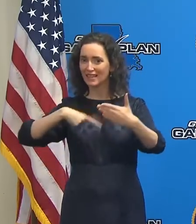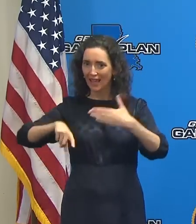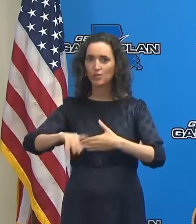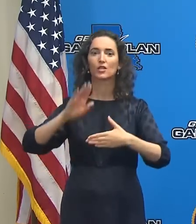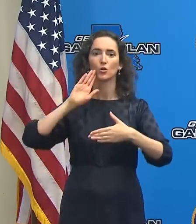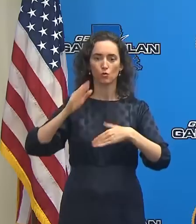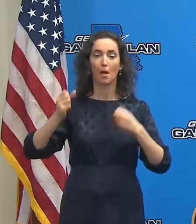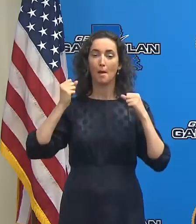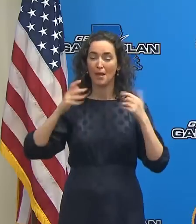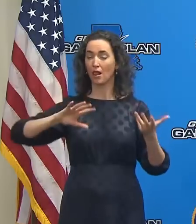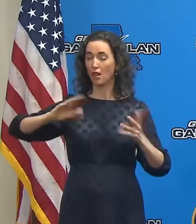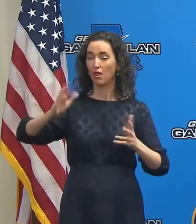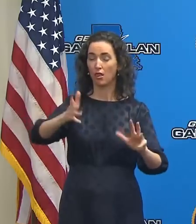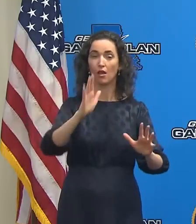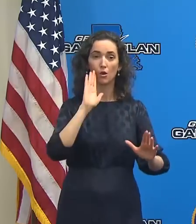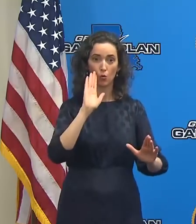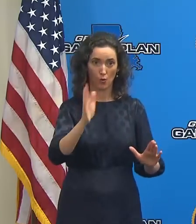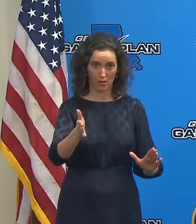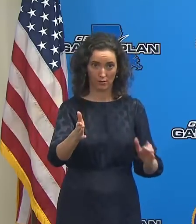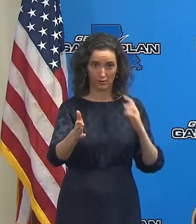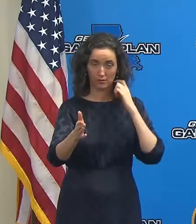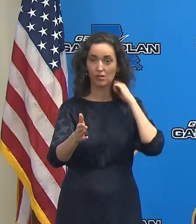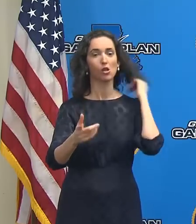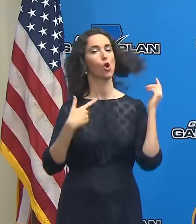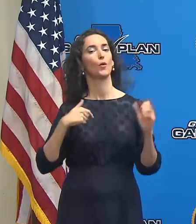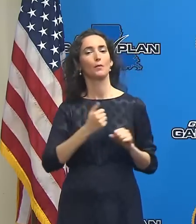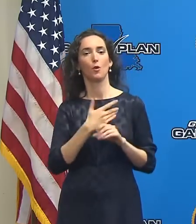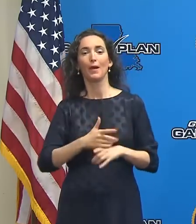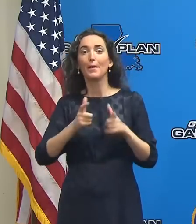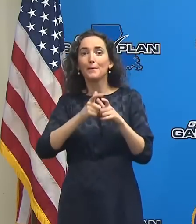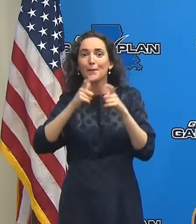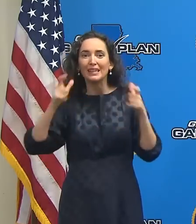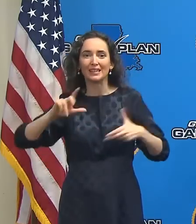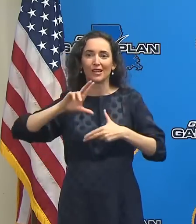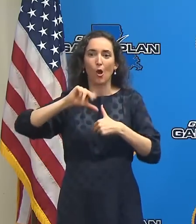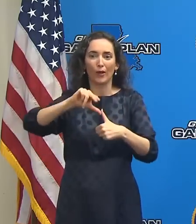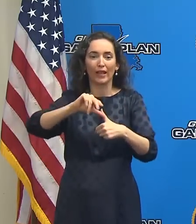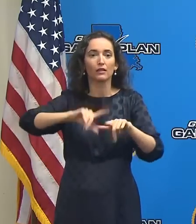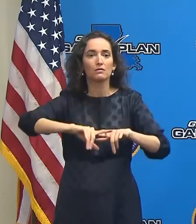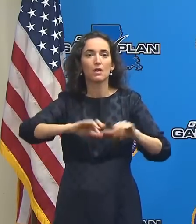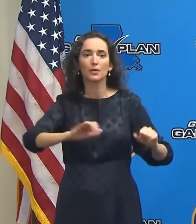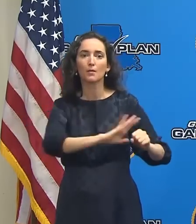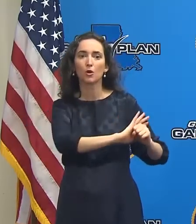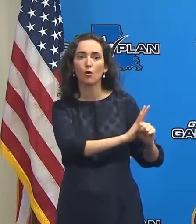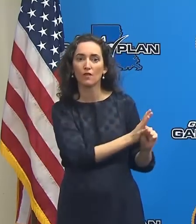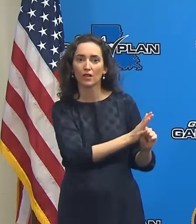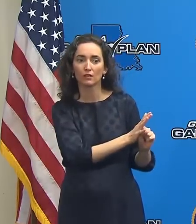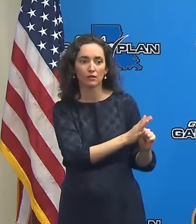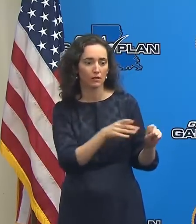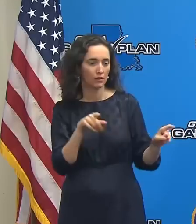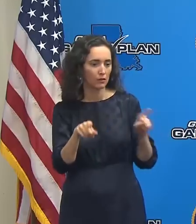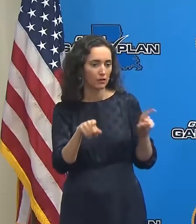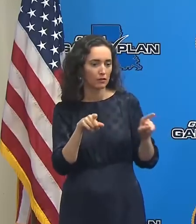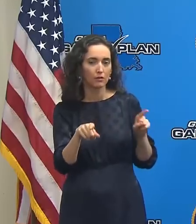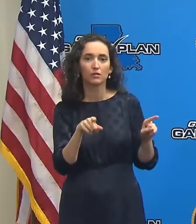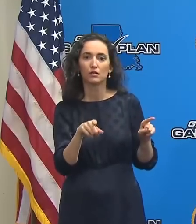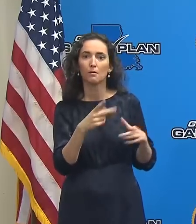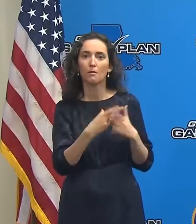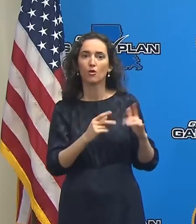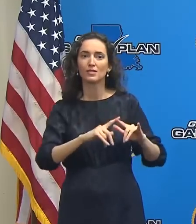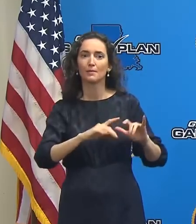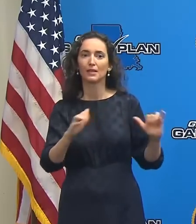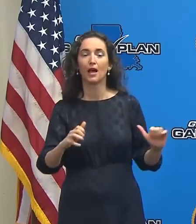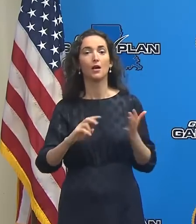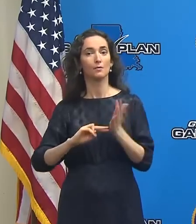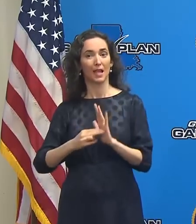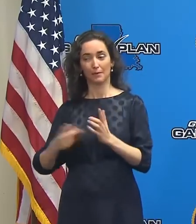preparing for and responding to a major storm during COVID. And we have every potential to lose whatever